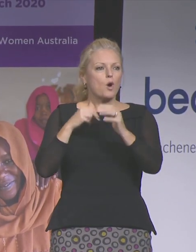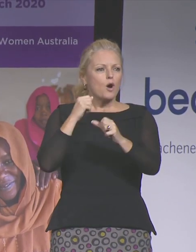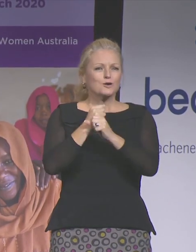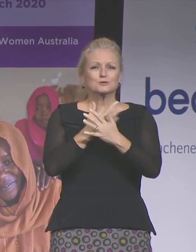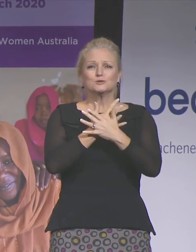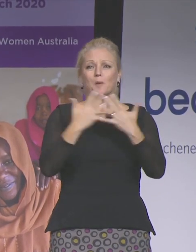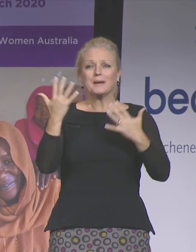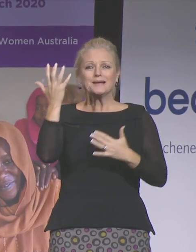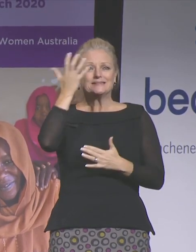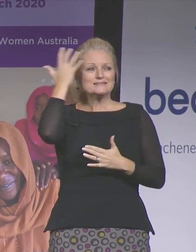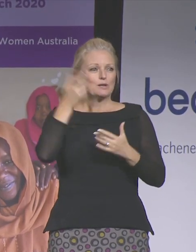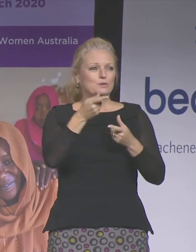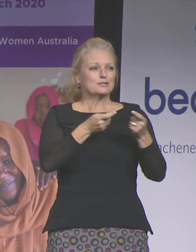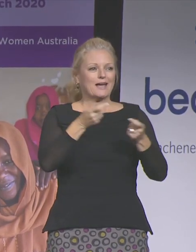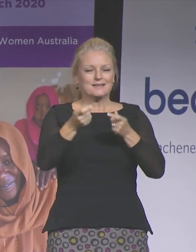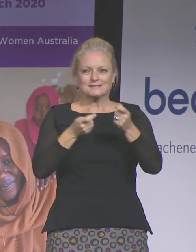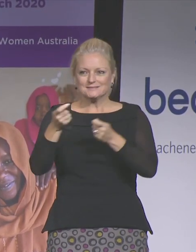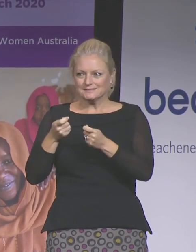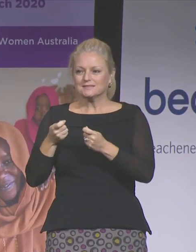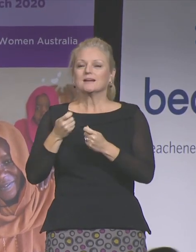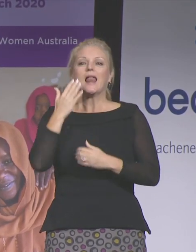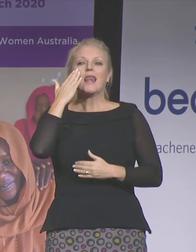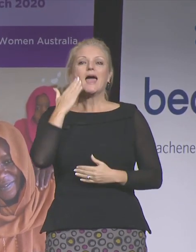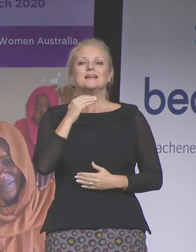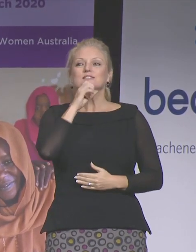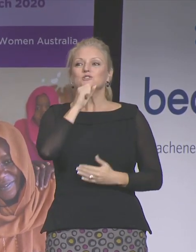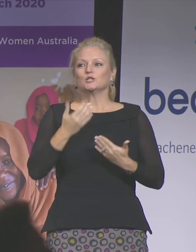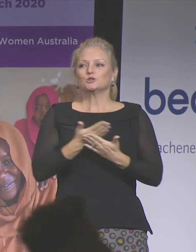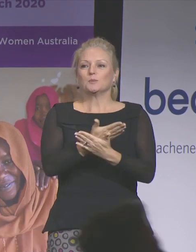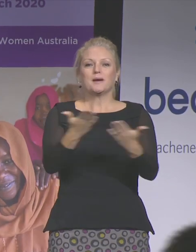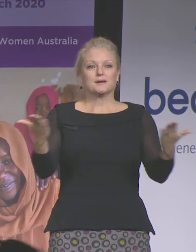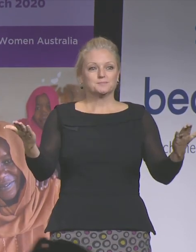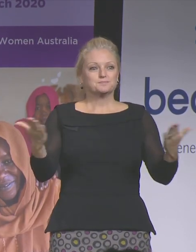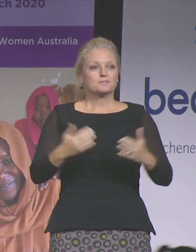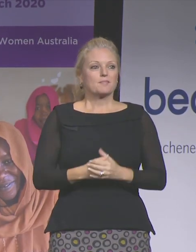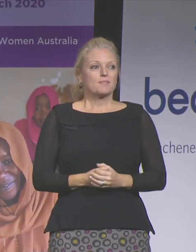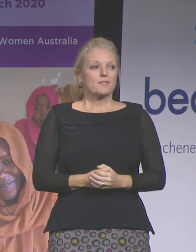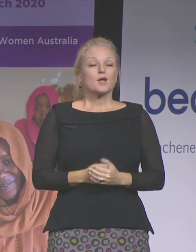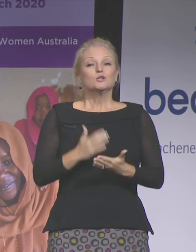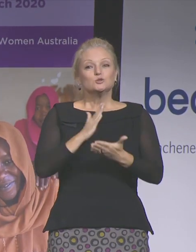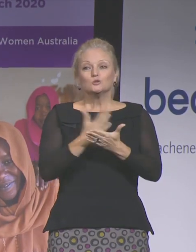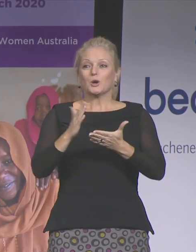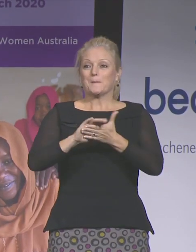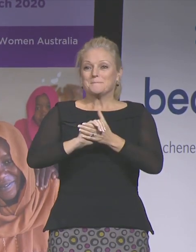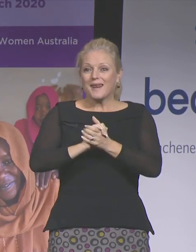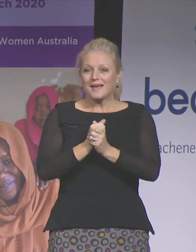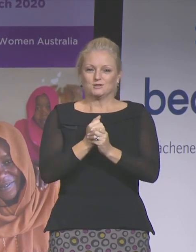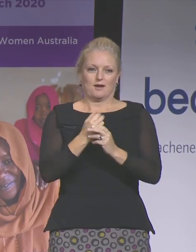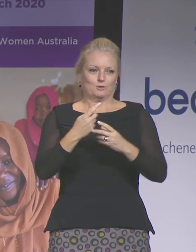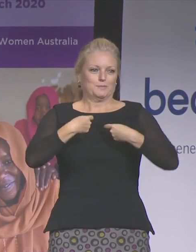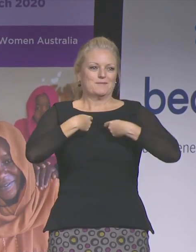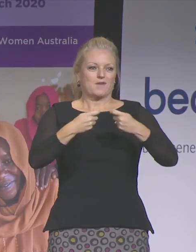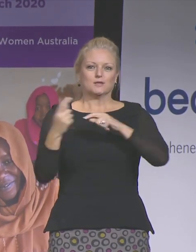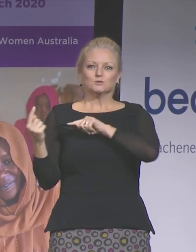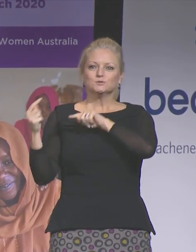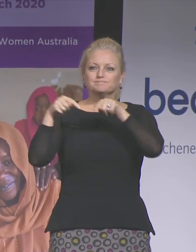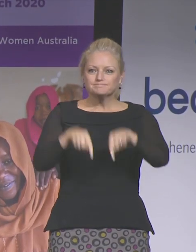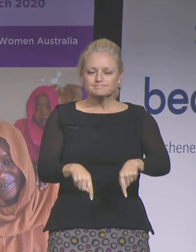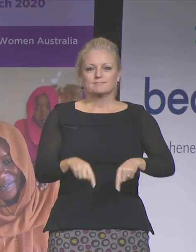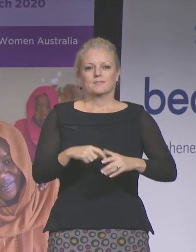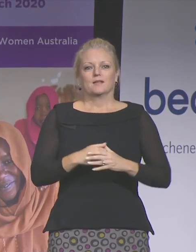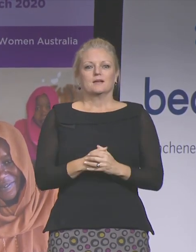guests, ladies and gentlemen. It's such an absolute pleasure to be invited this morning to the